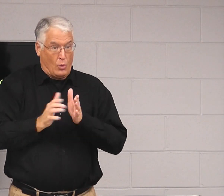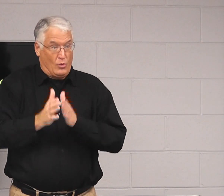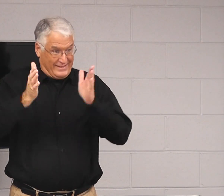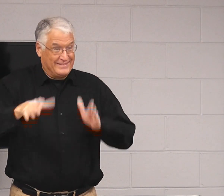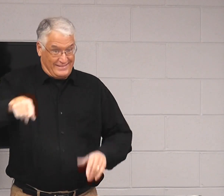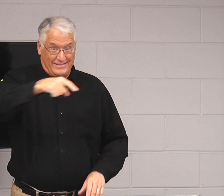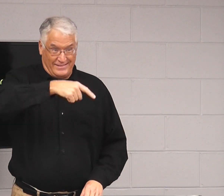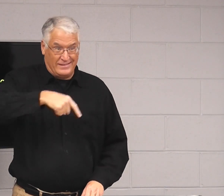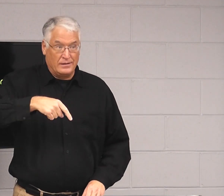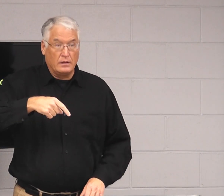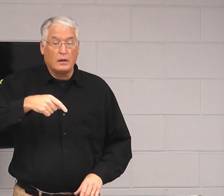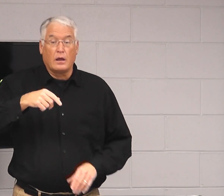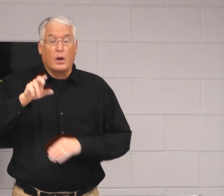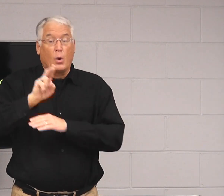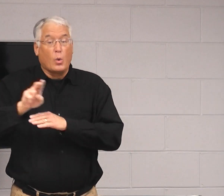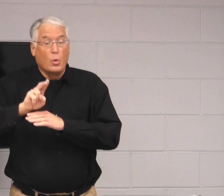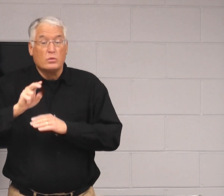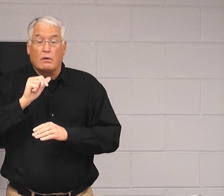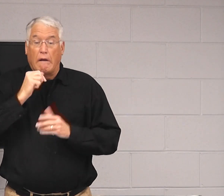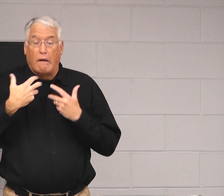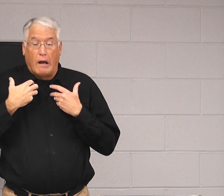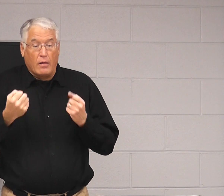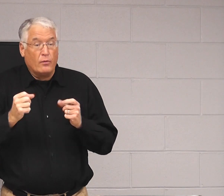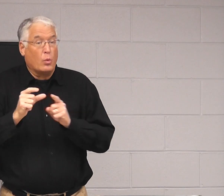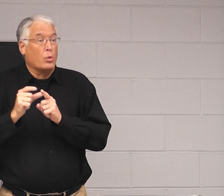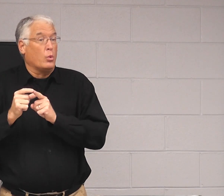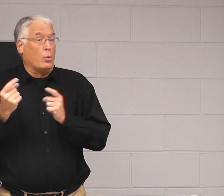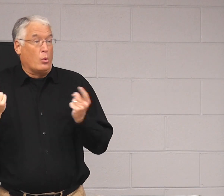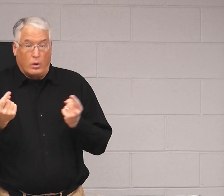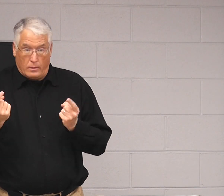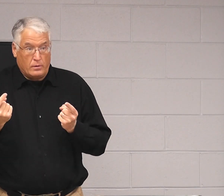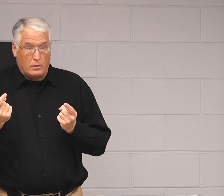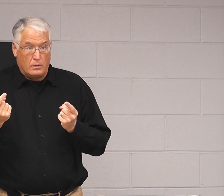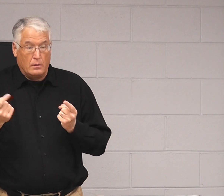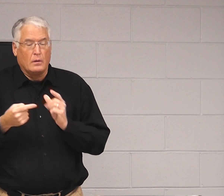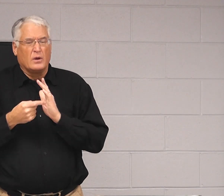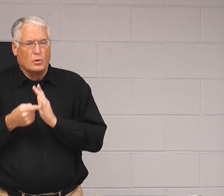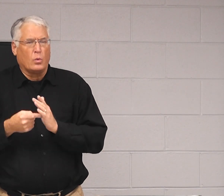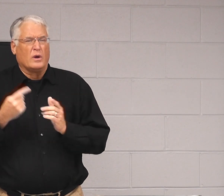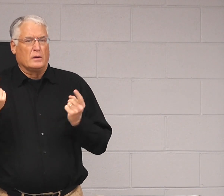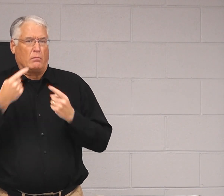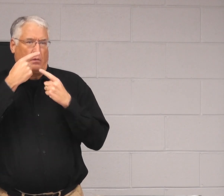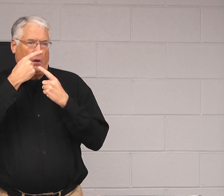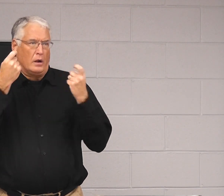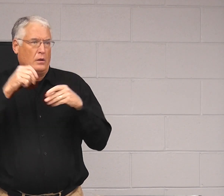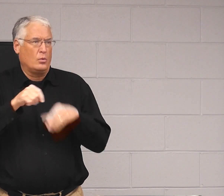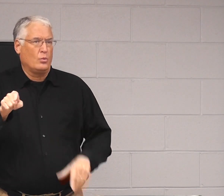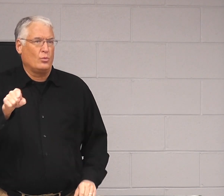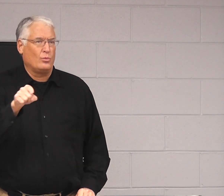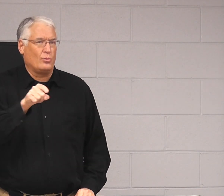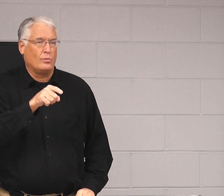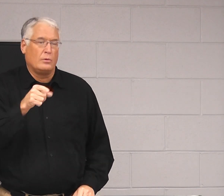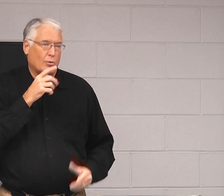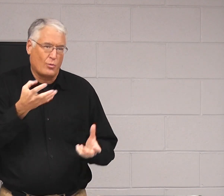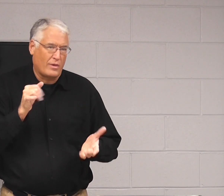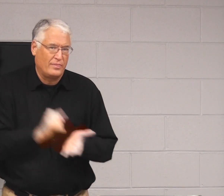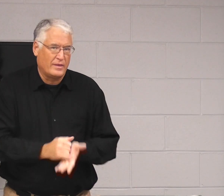So it's the same news like as Christians. If a Christian uses words that are not healthy, it shows the ugliness that